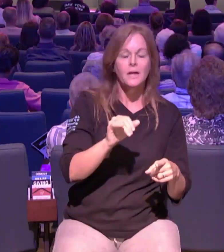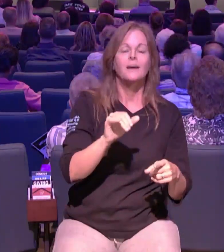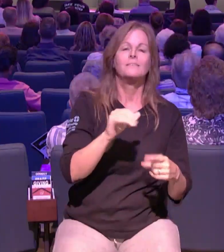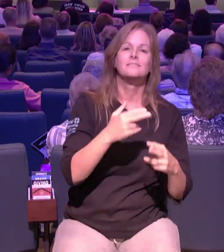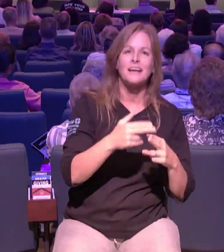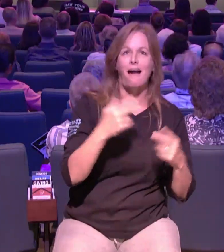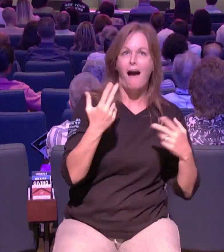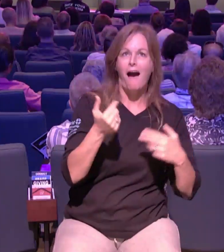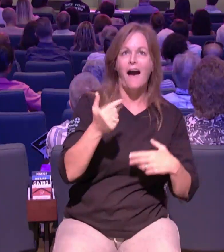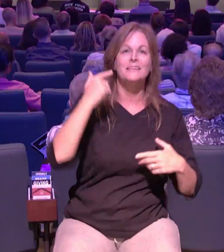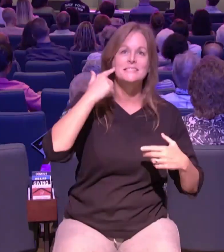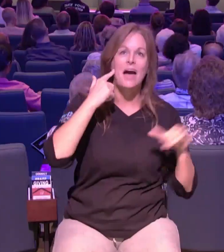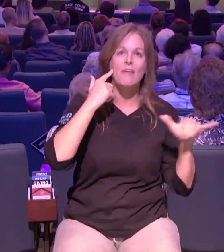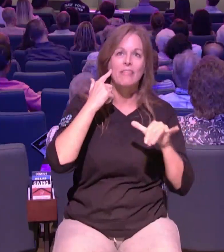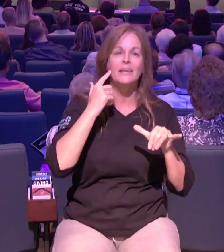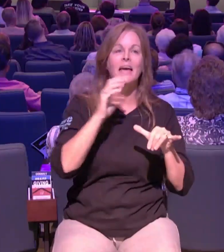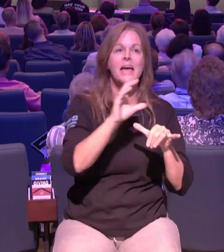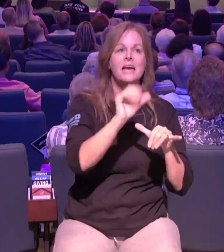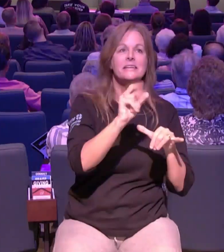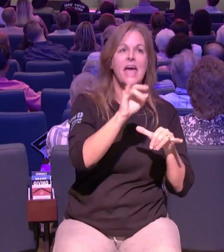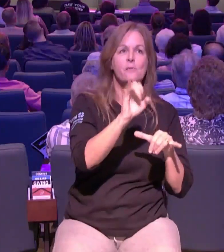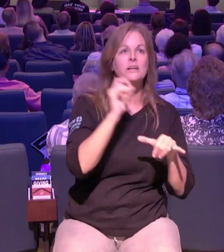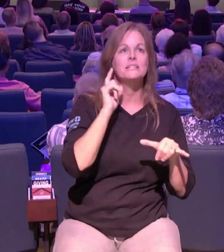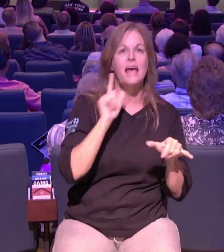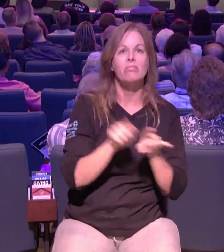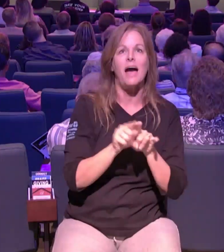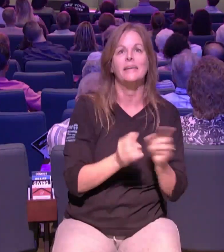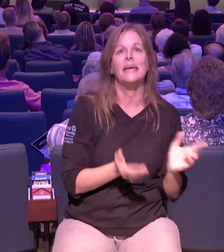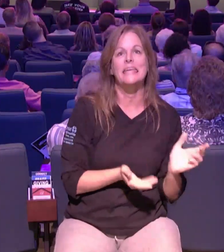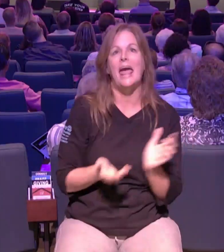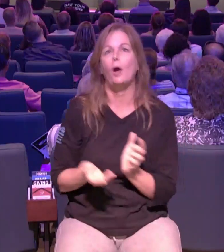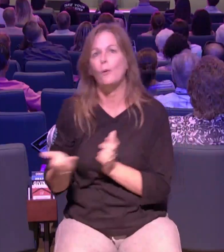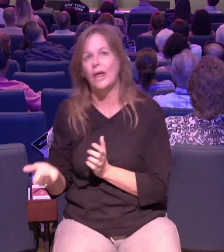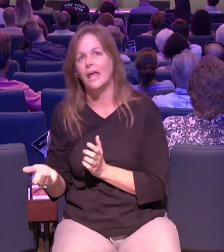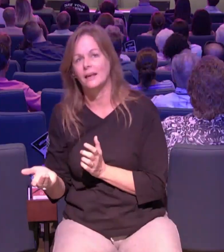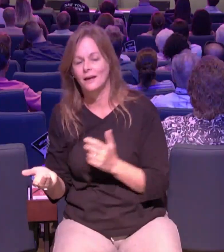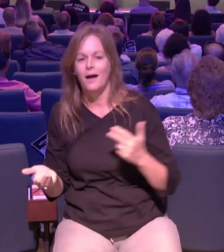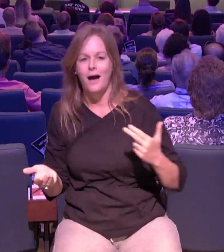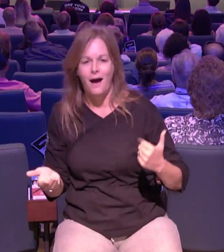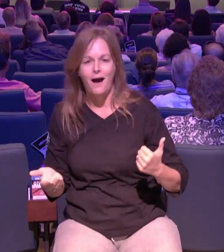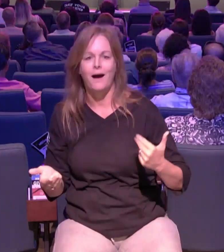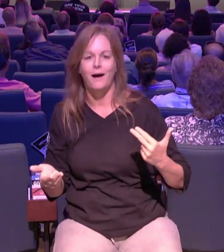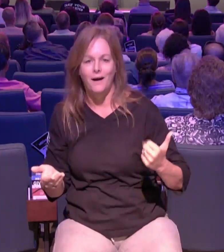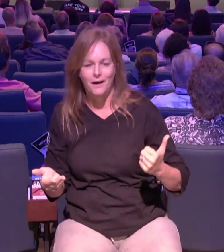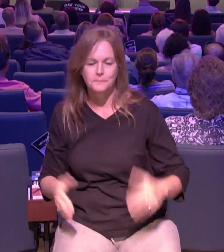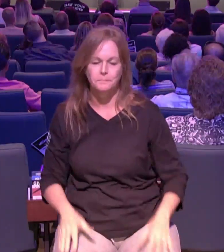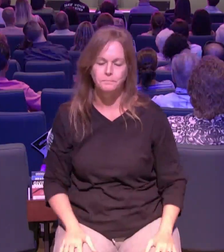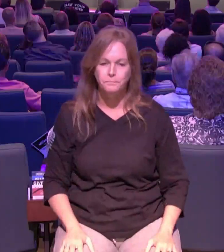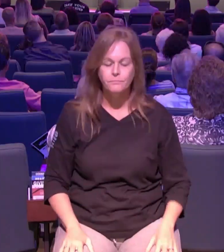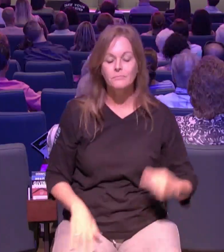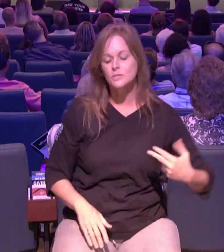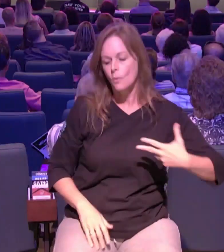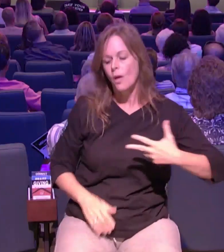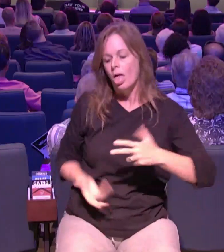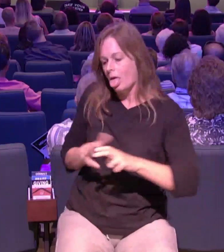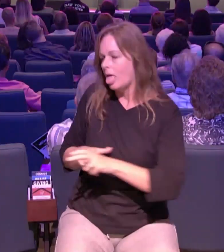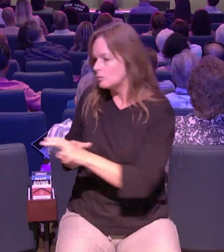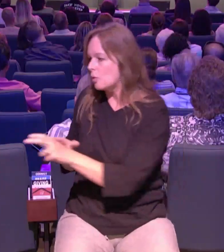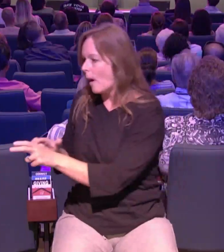jesus she was a part of taking julie to jesus and and jesus touched julie's life and changed julie's life and made her